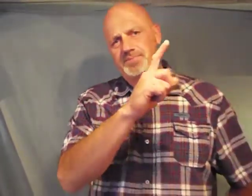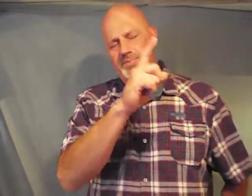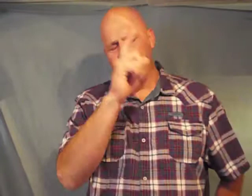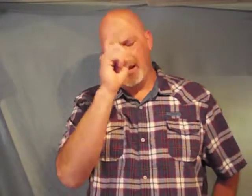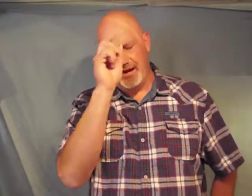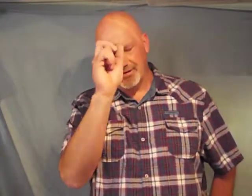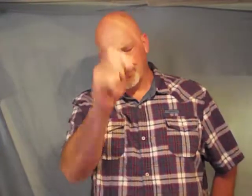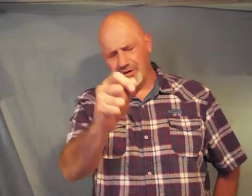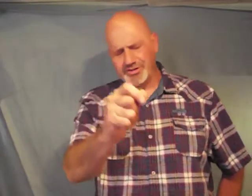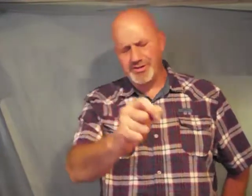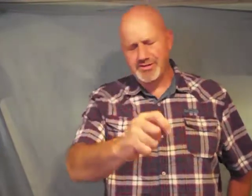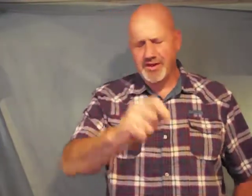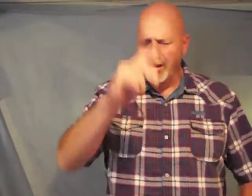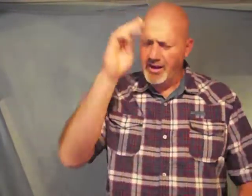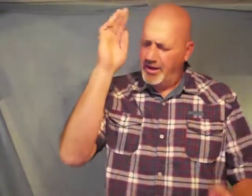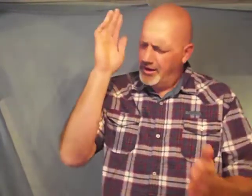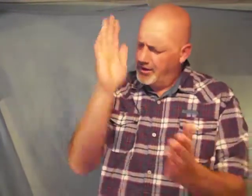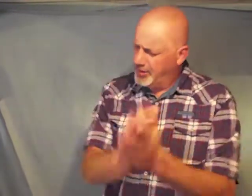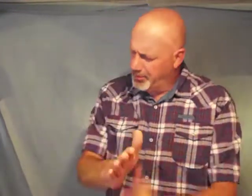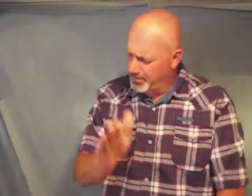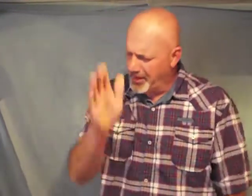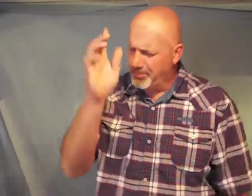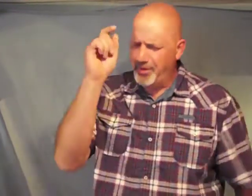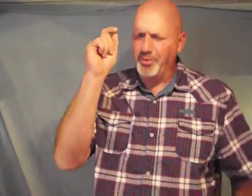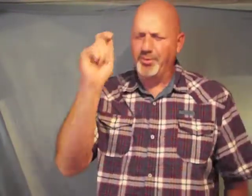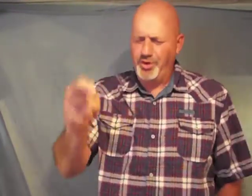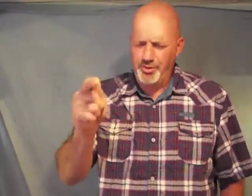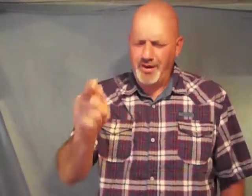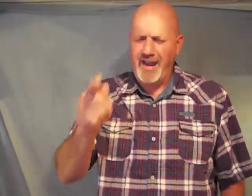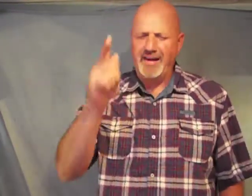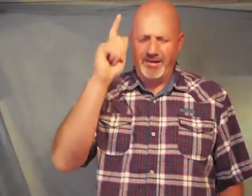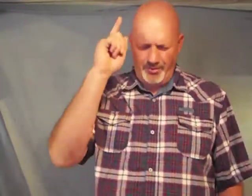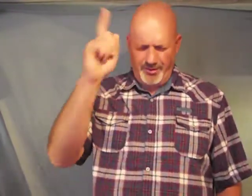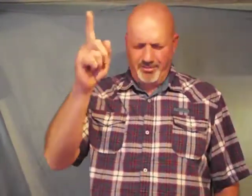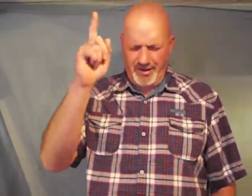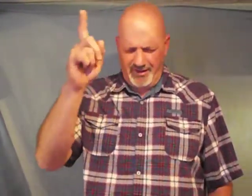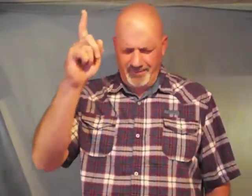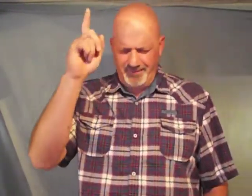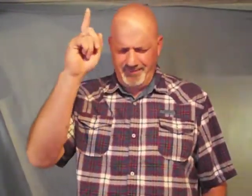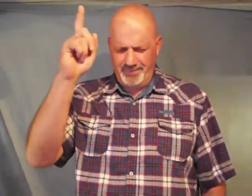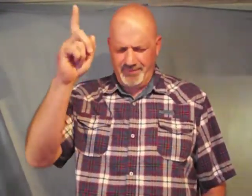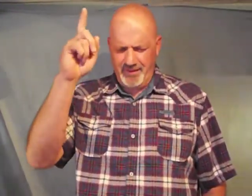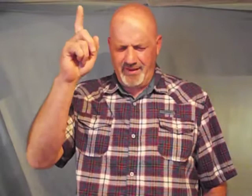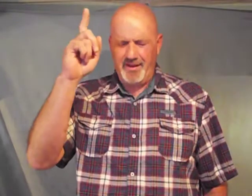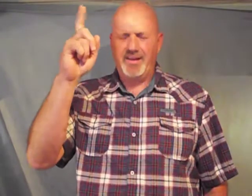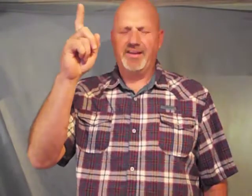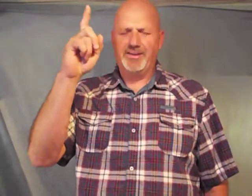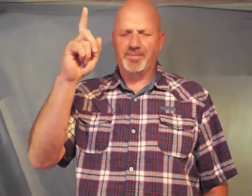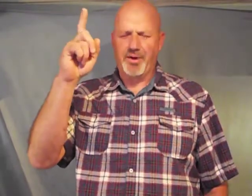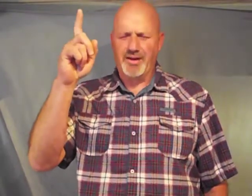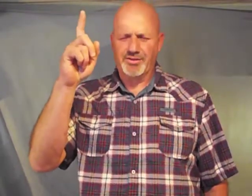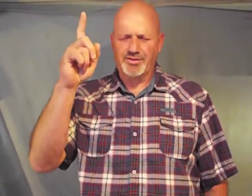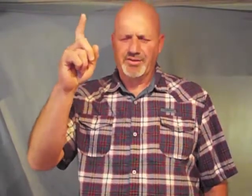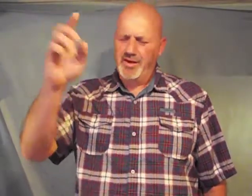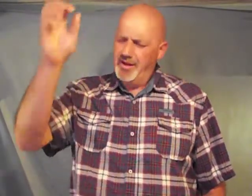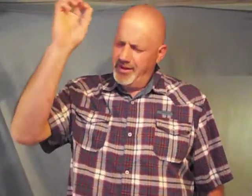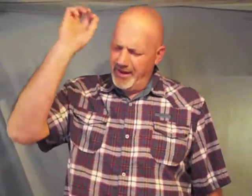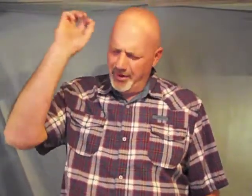as Christians you better be uniting with me in these prayers they are